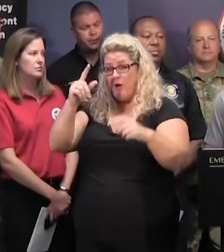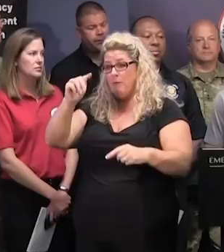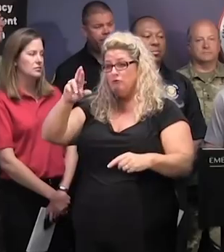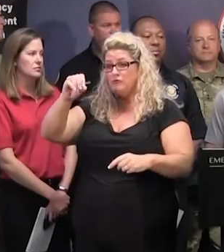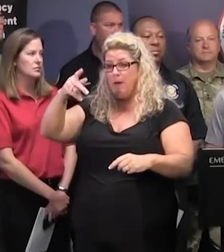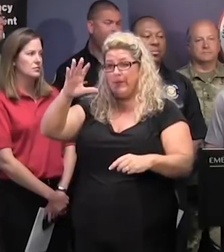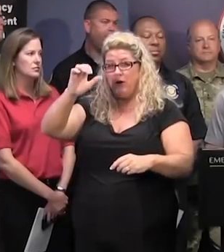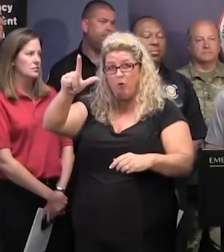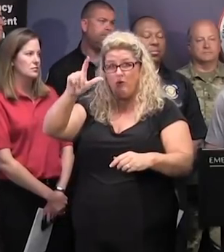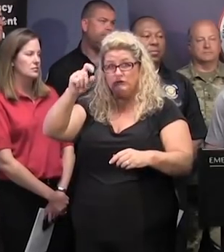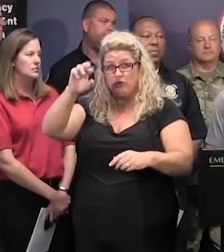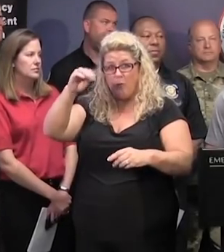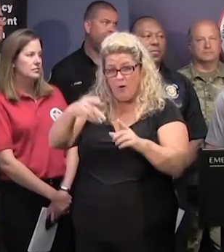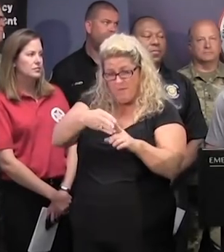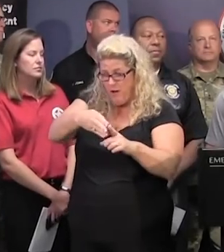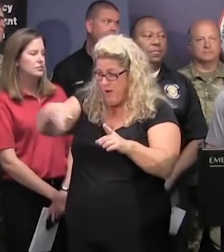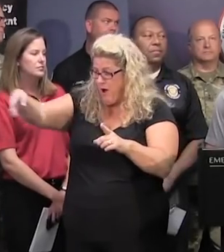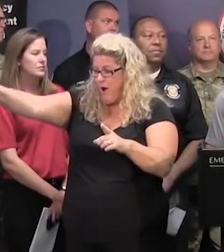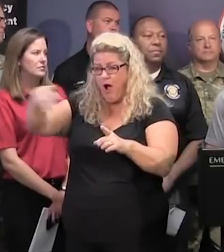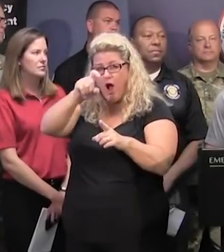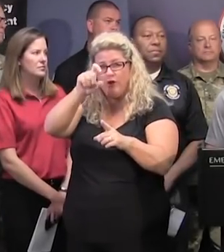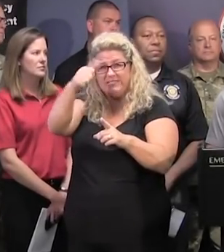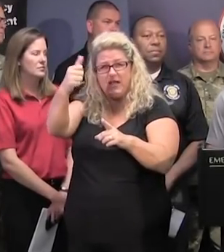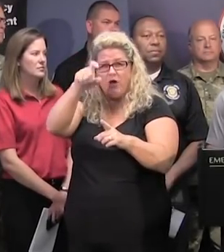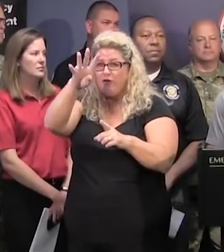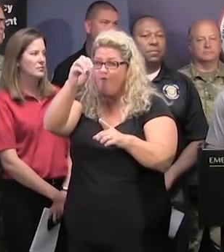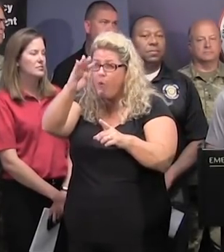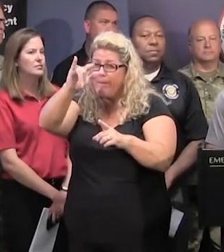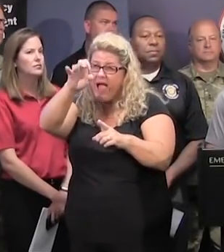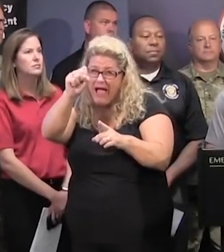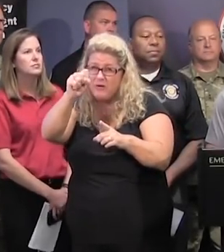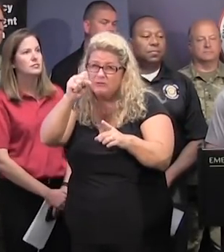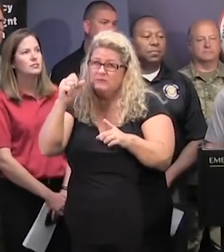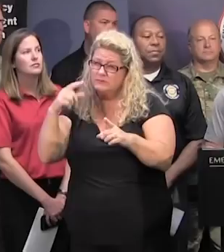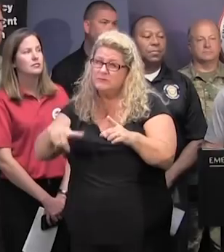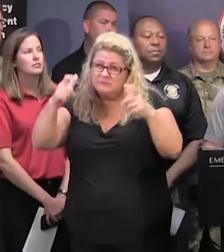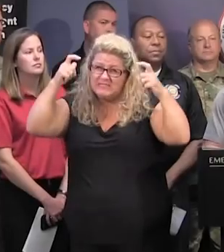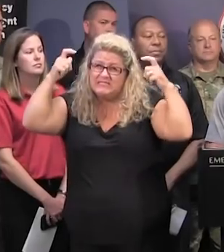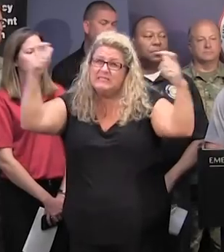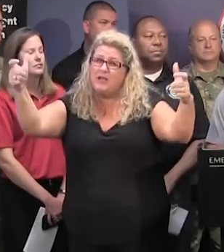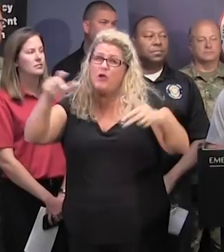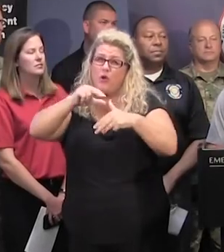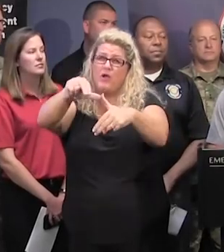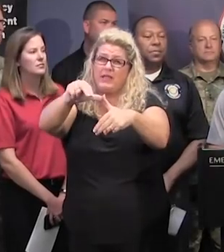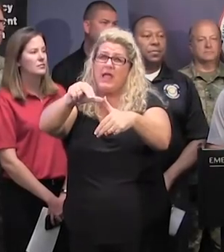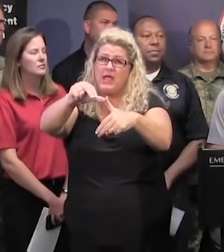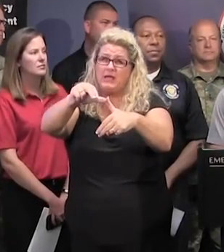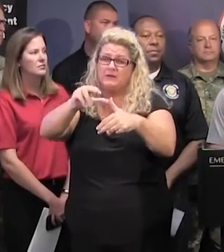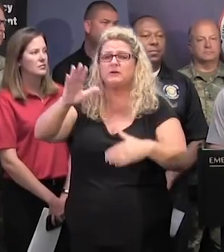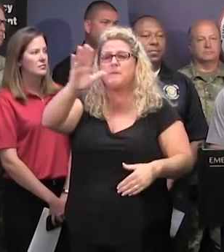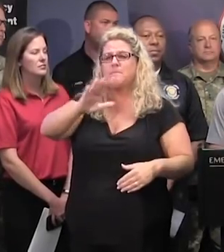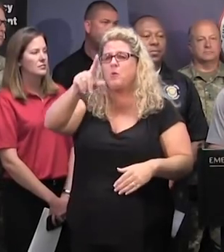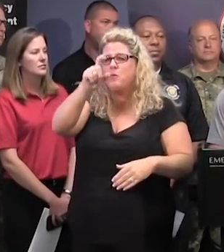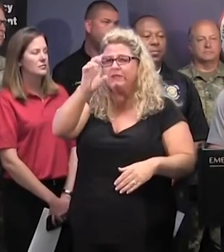from the center 110 to 140 miles. So this is a very large hurricane. It's currently located about 175